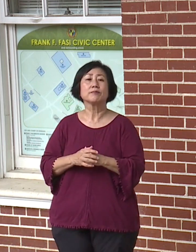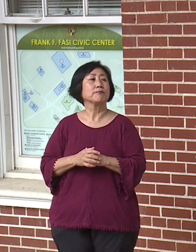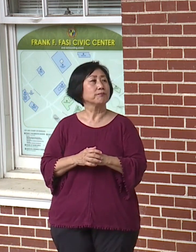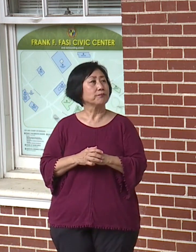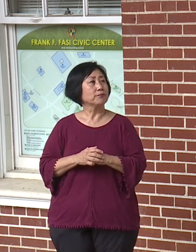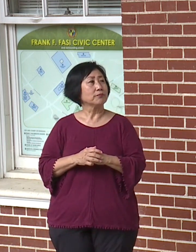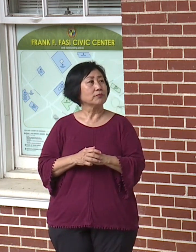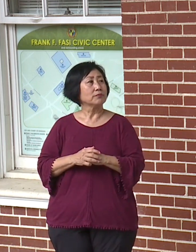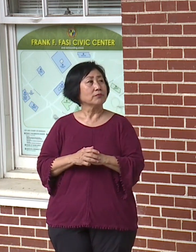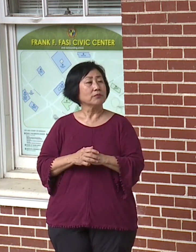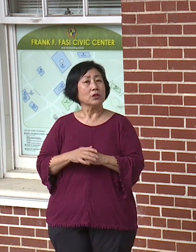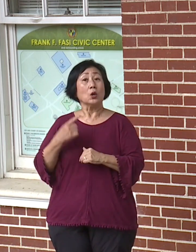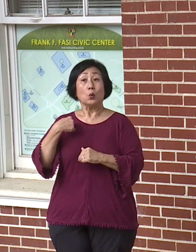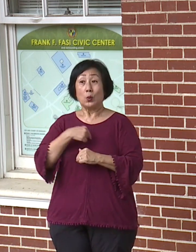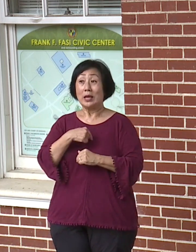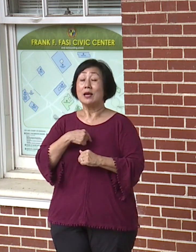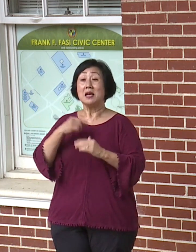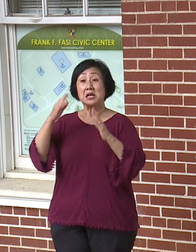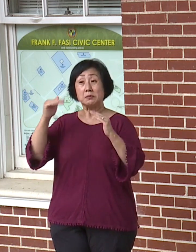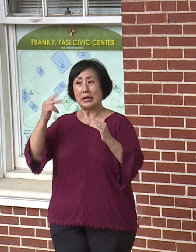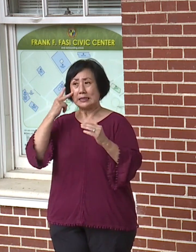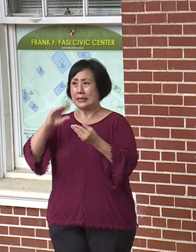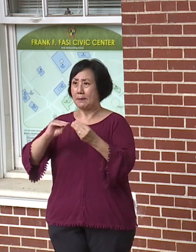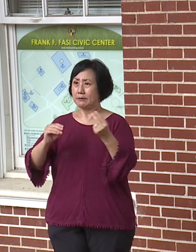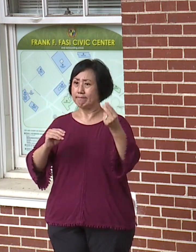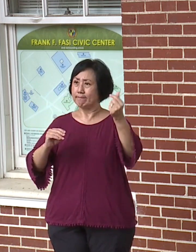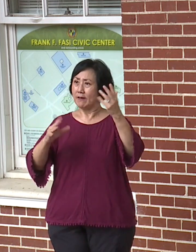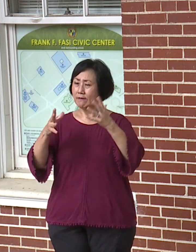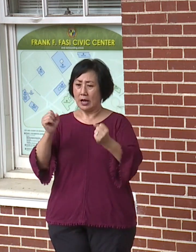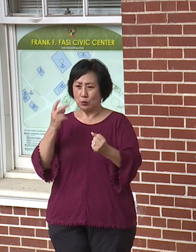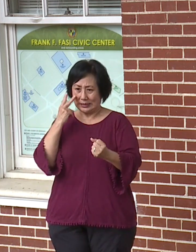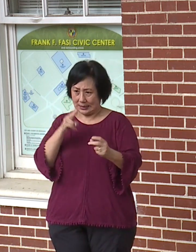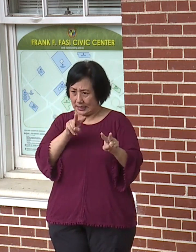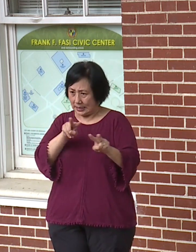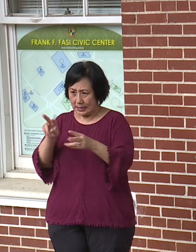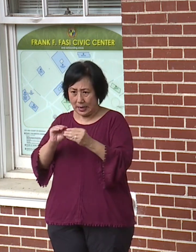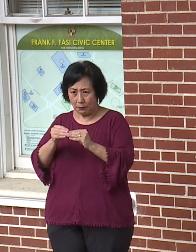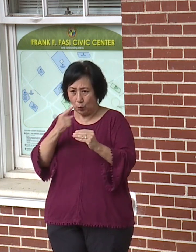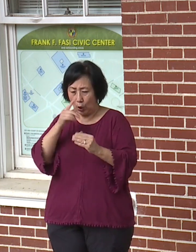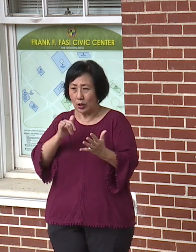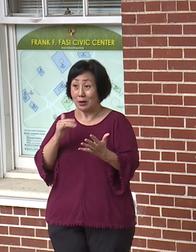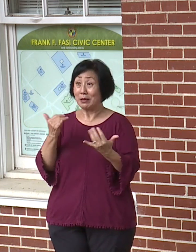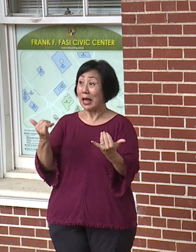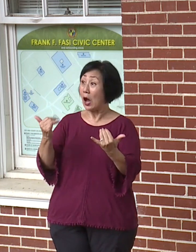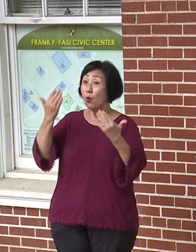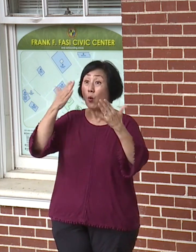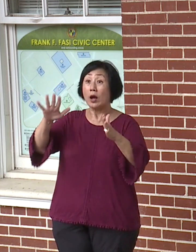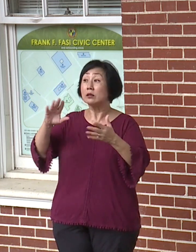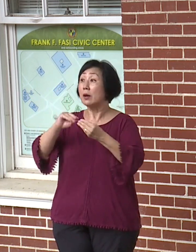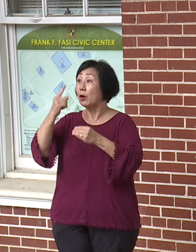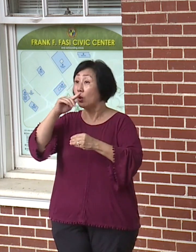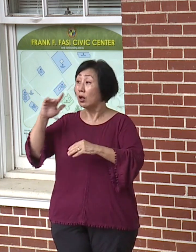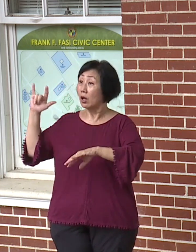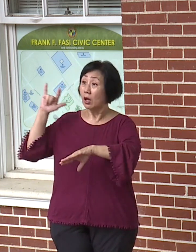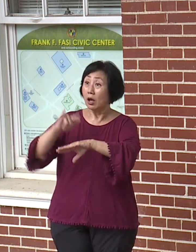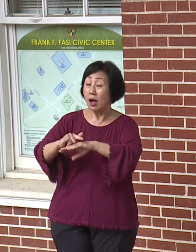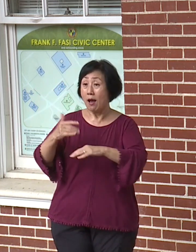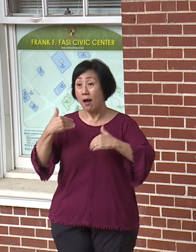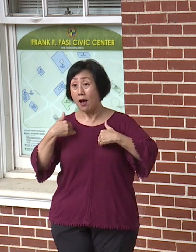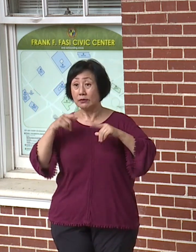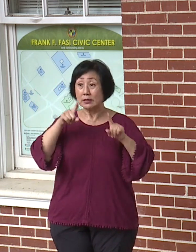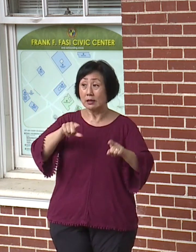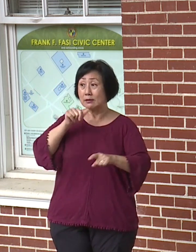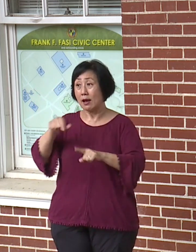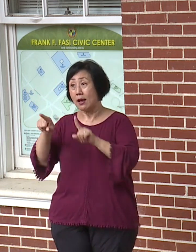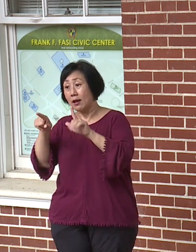And we expected to start seeing results quickly to find out what's out there. But we don't know what's out there. And we're hoping we'll get